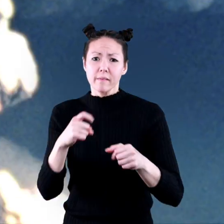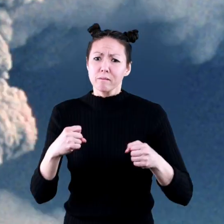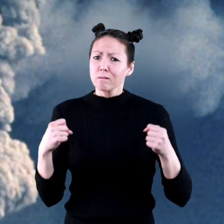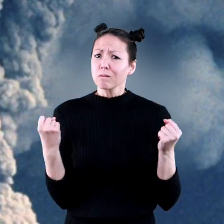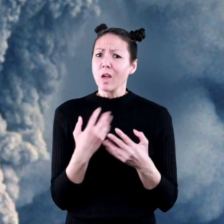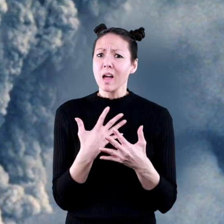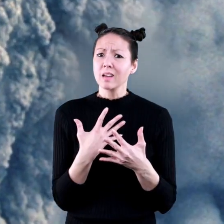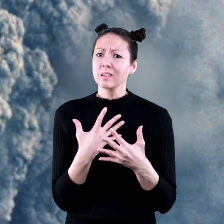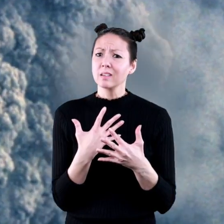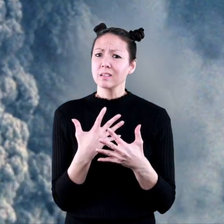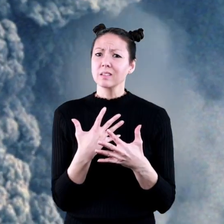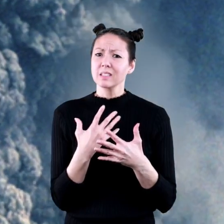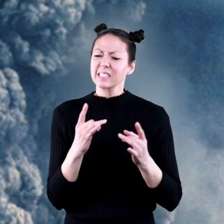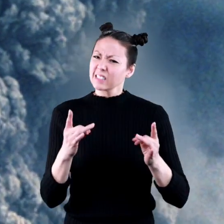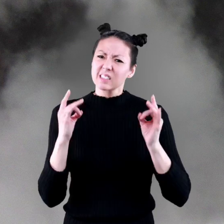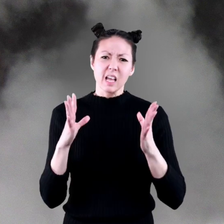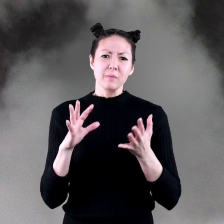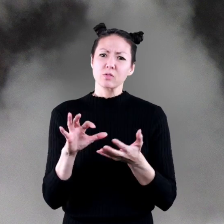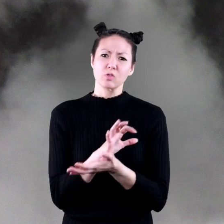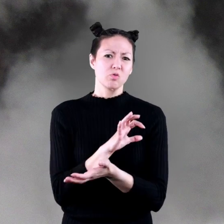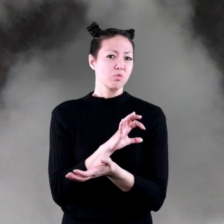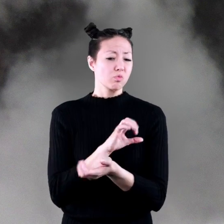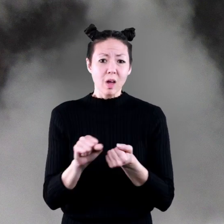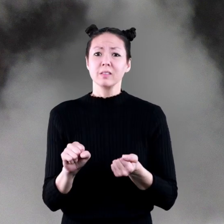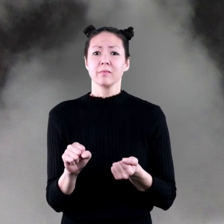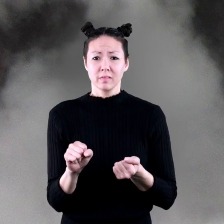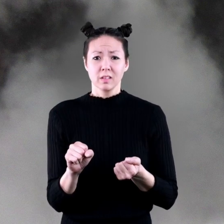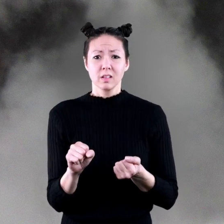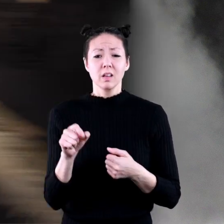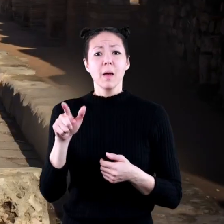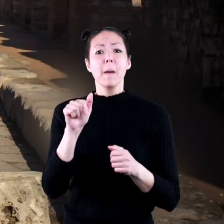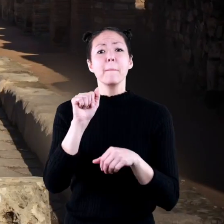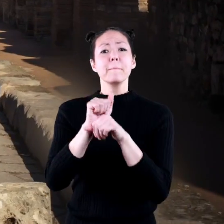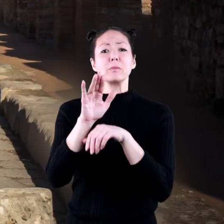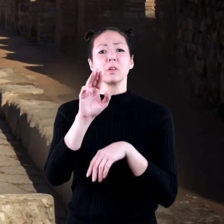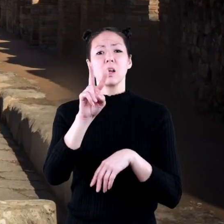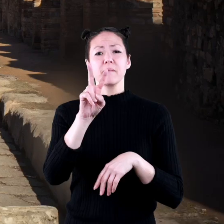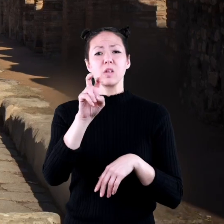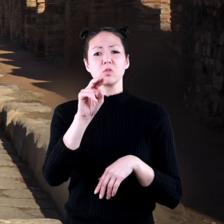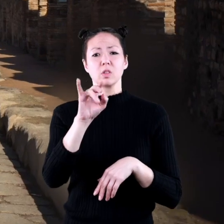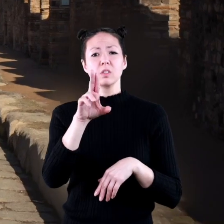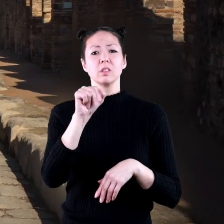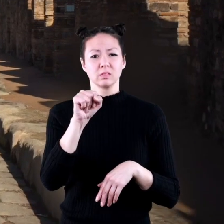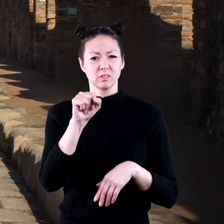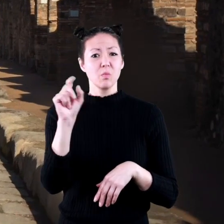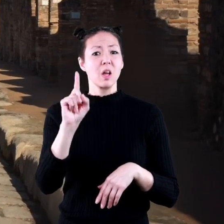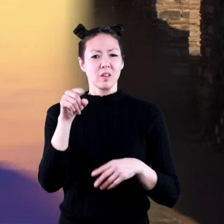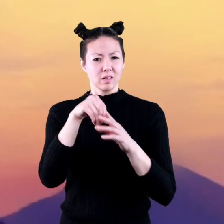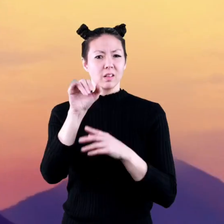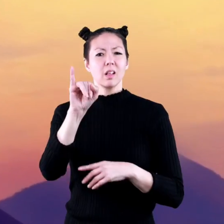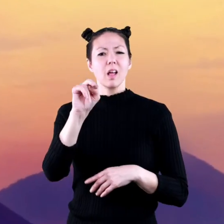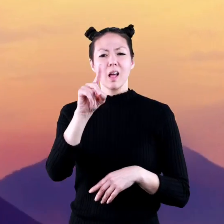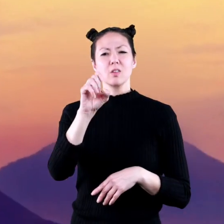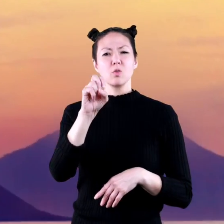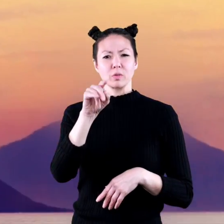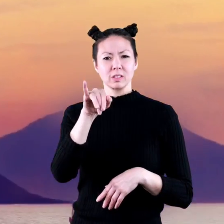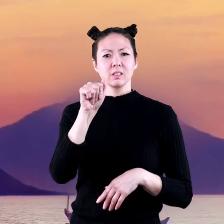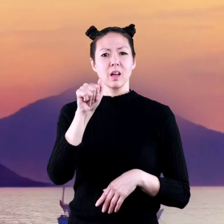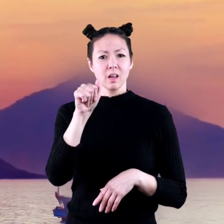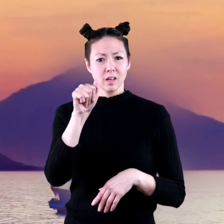among the most frightening and terribly destructive are Mount Vesuvius of Pompeii, Krakatoa in Indonesia,